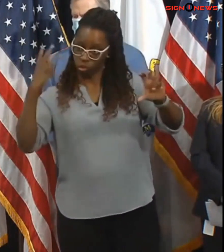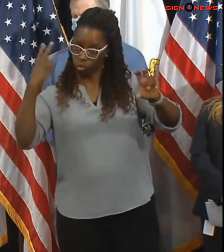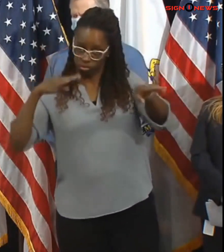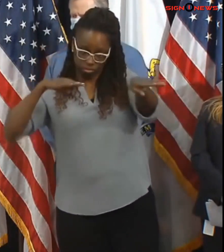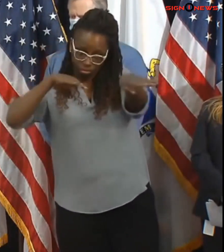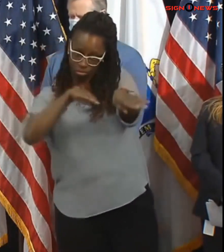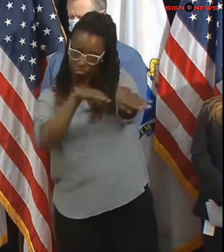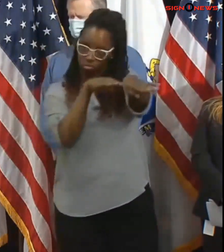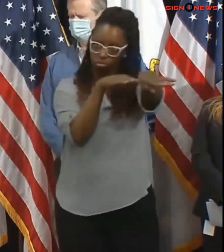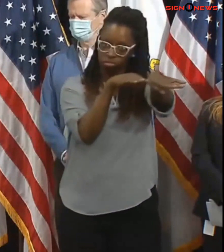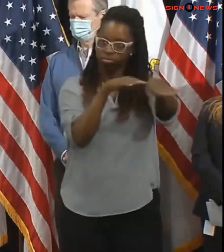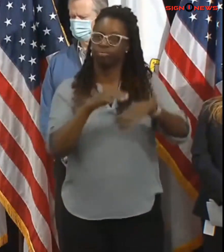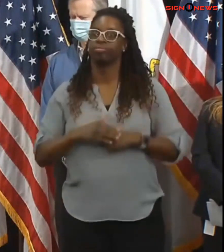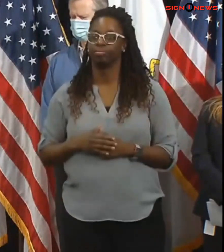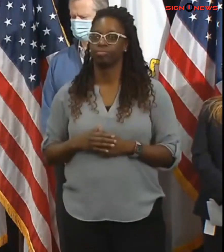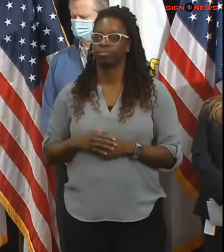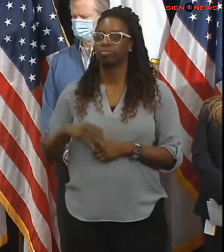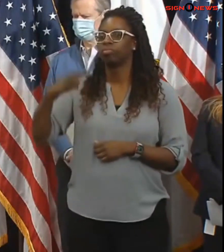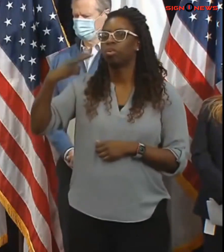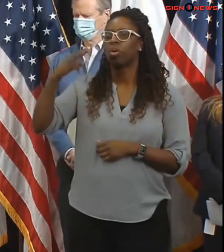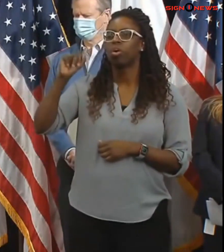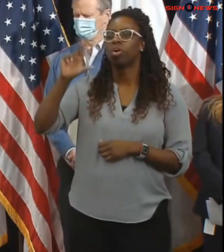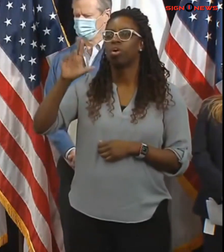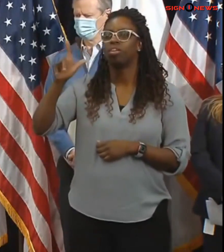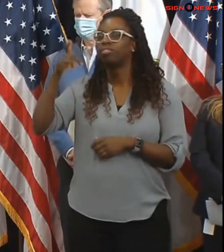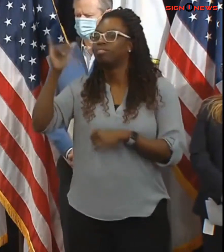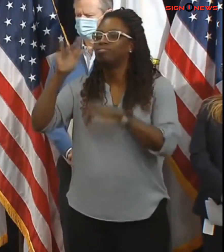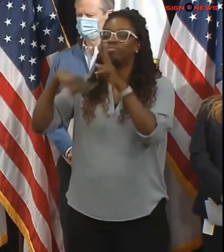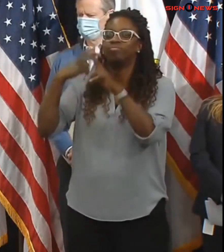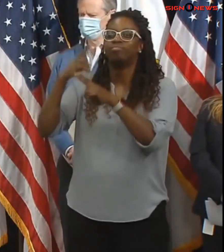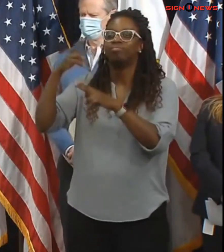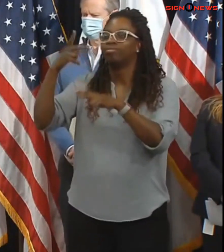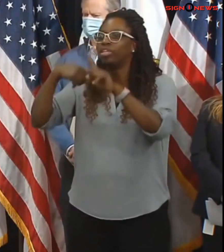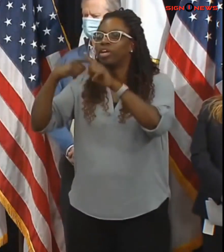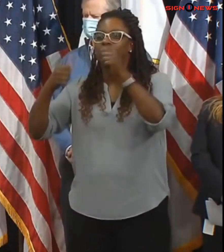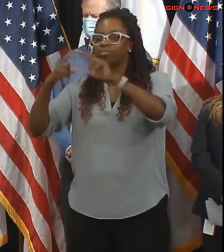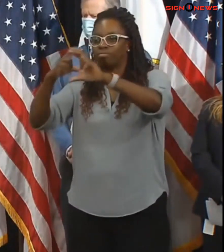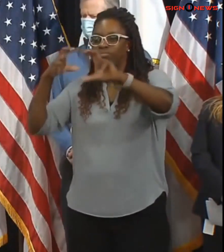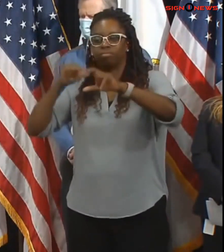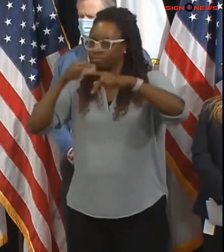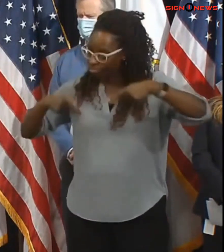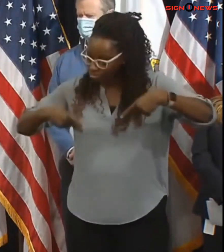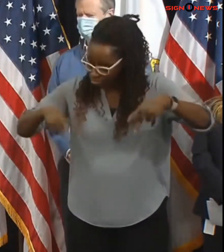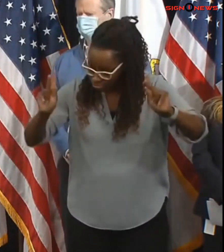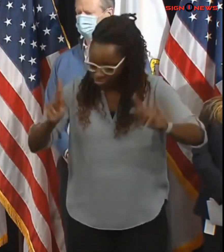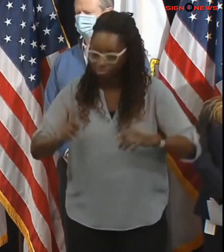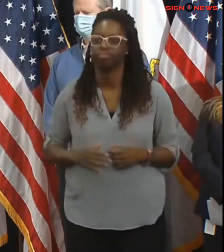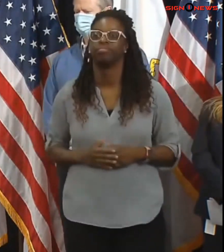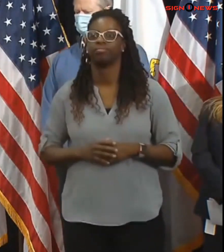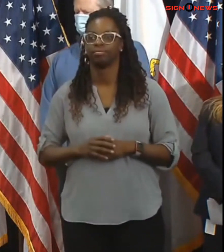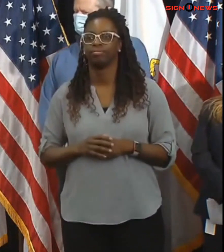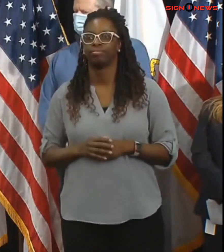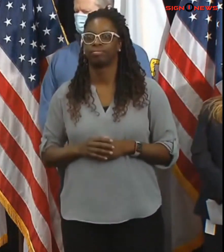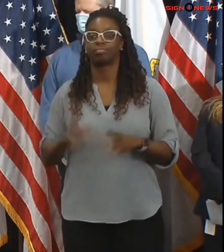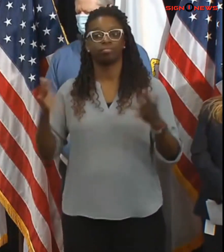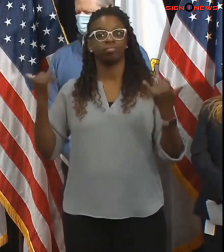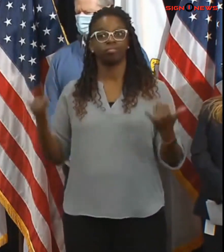and we have been working since earlier this week on pre-treating the roadways stocking up on salt and materials and finalizing our storm plans